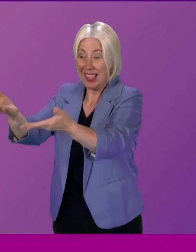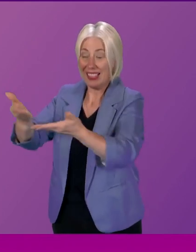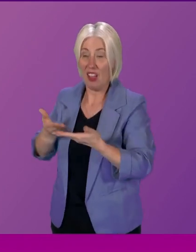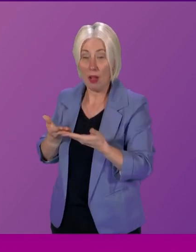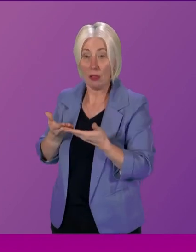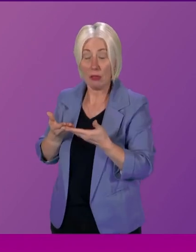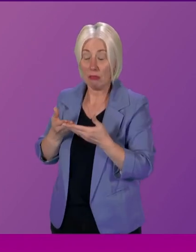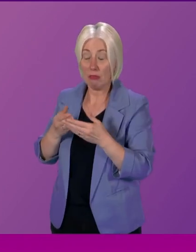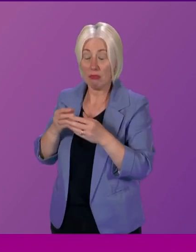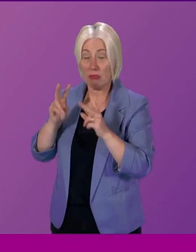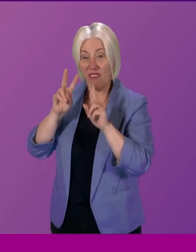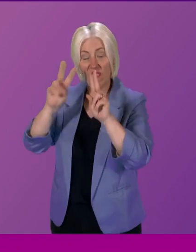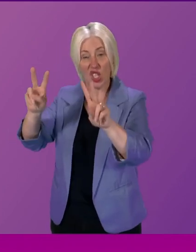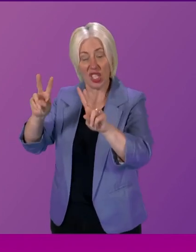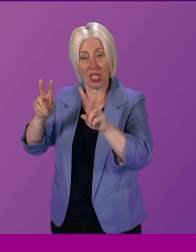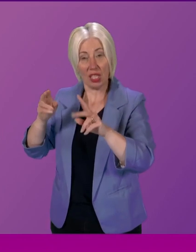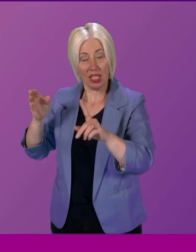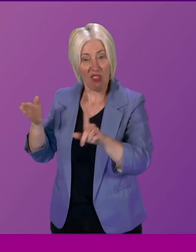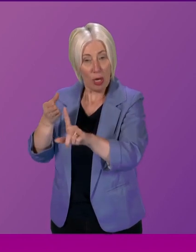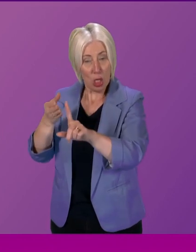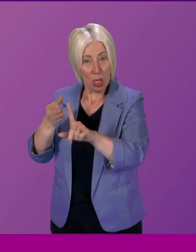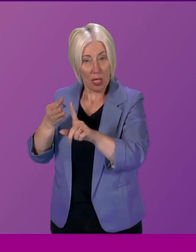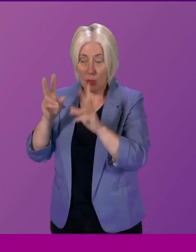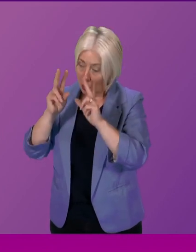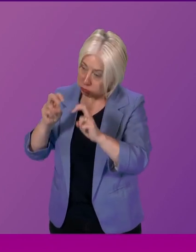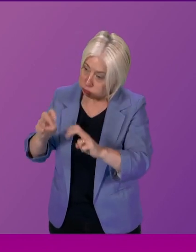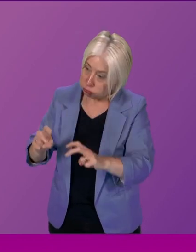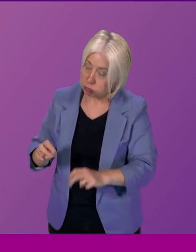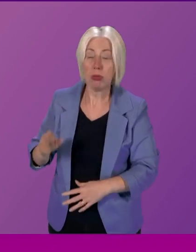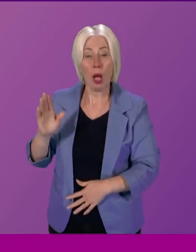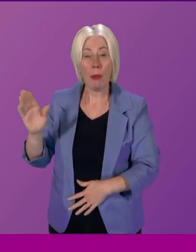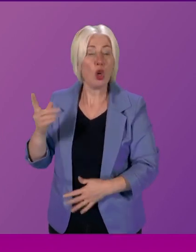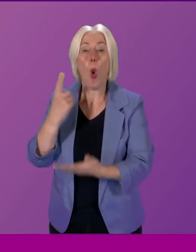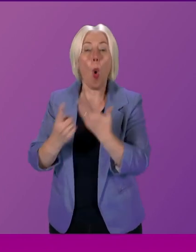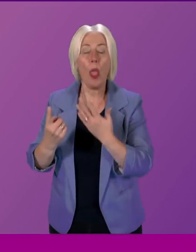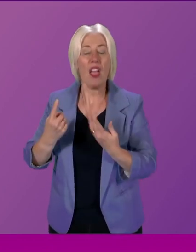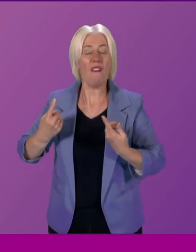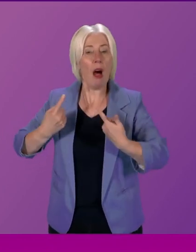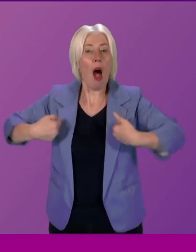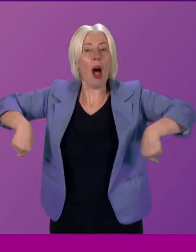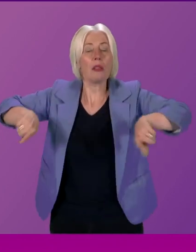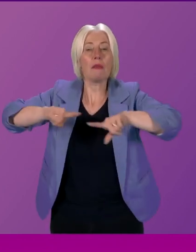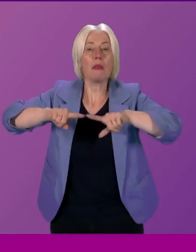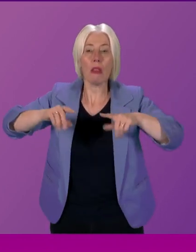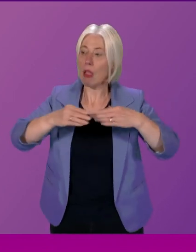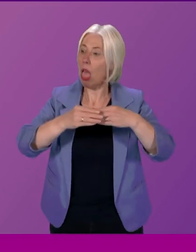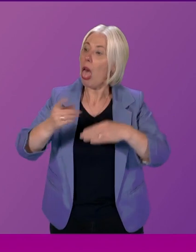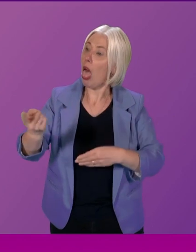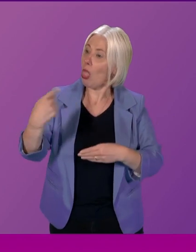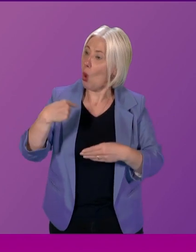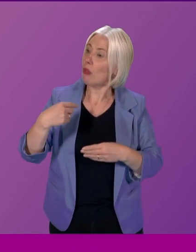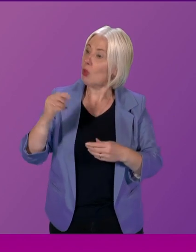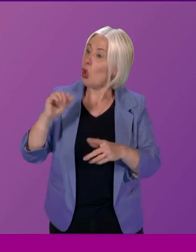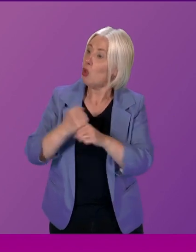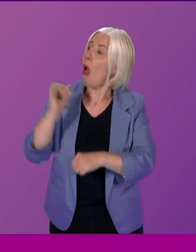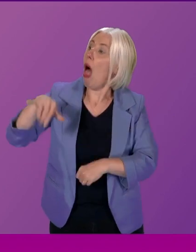scrutinized if you like and underpinned as I said in response to Jackson Carlaw not not solely for us to be led or instructed by by those groups but